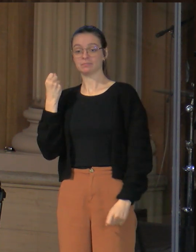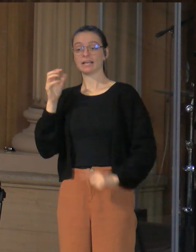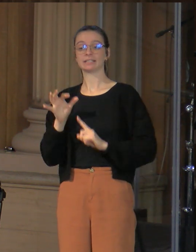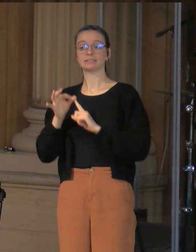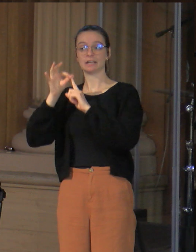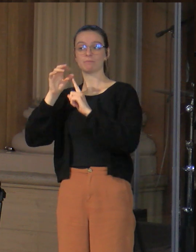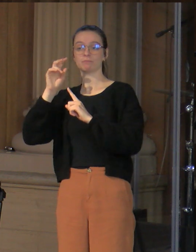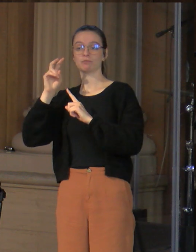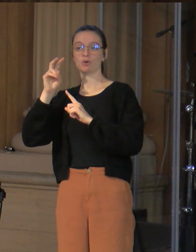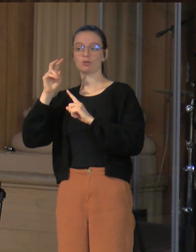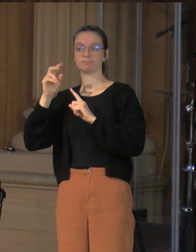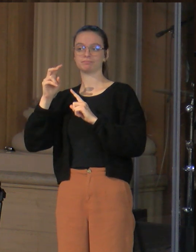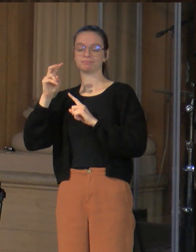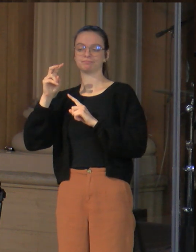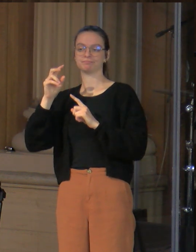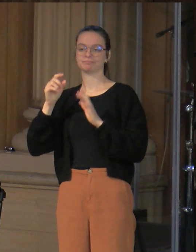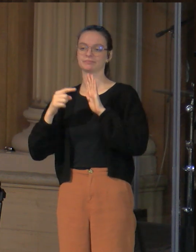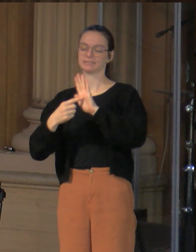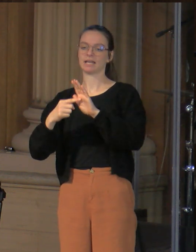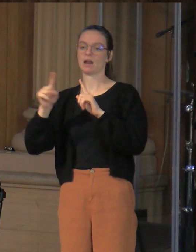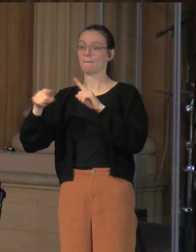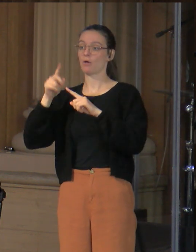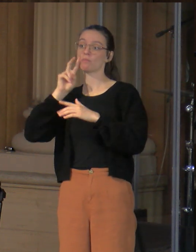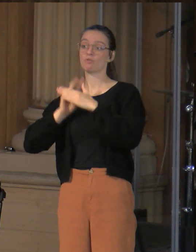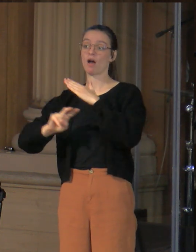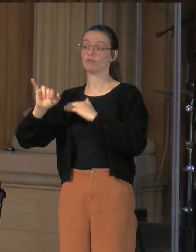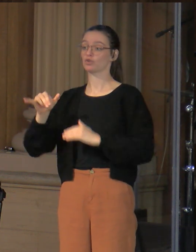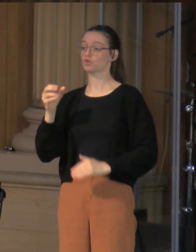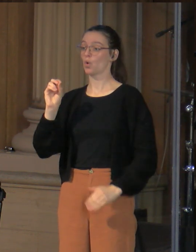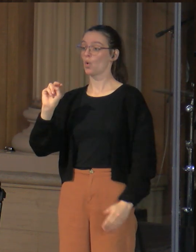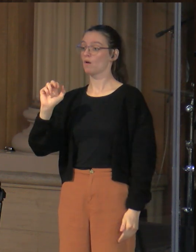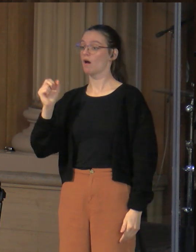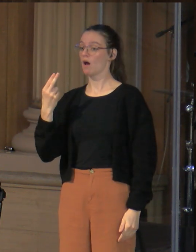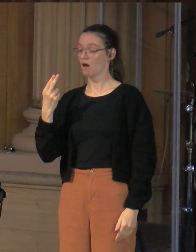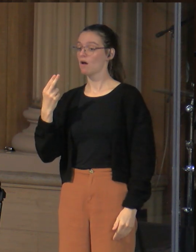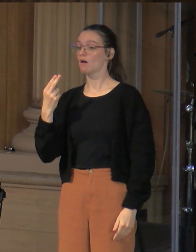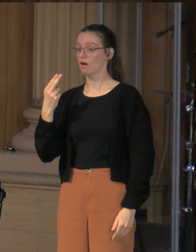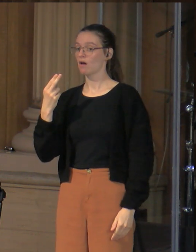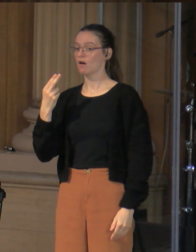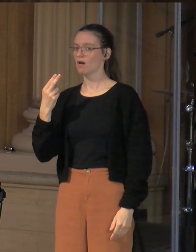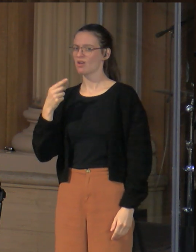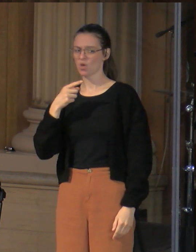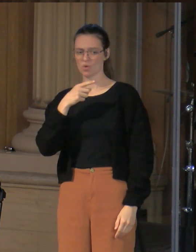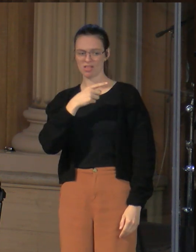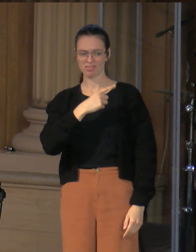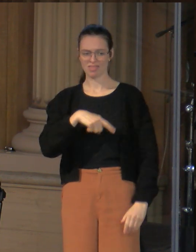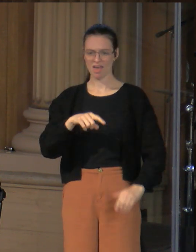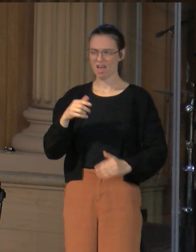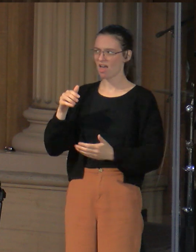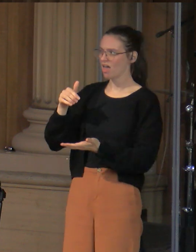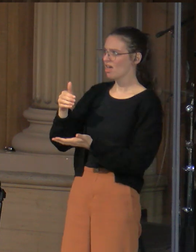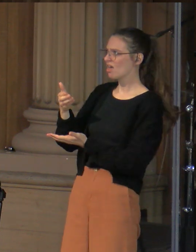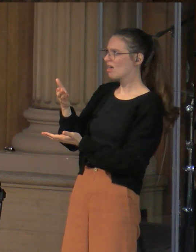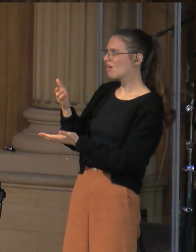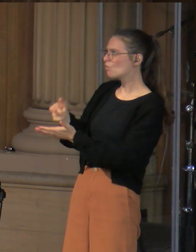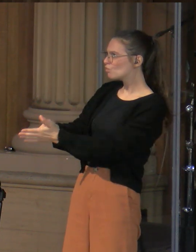So Jesus says that the request that they're making here shows that they're adulterous. So why adulterous?